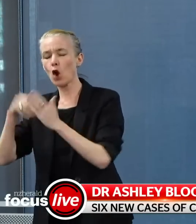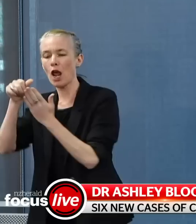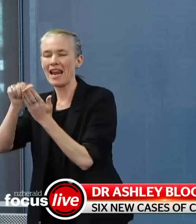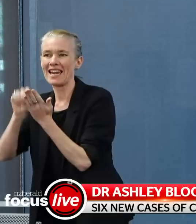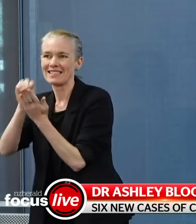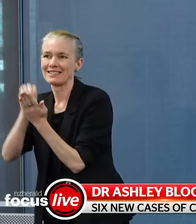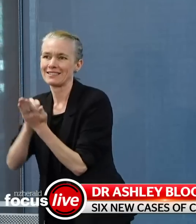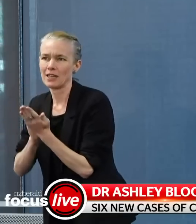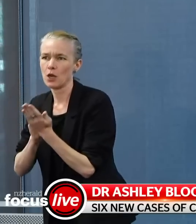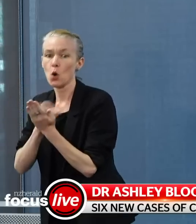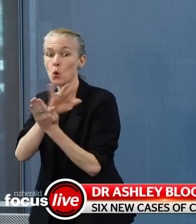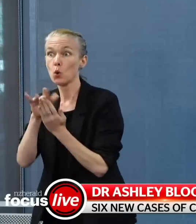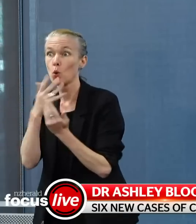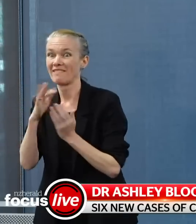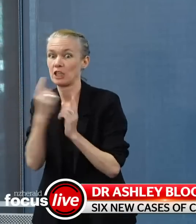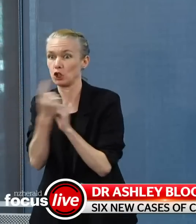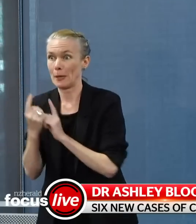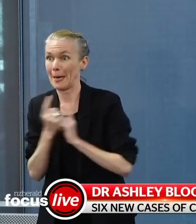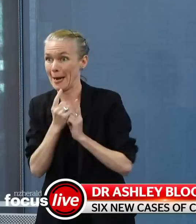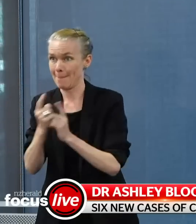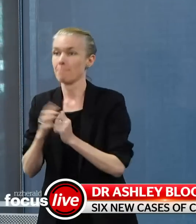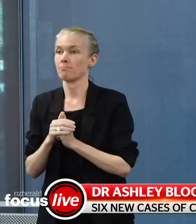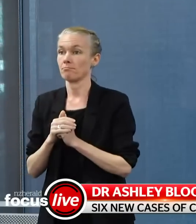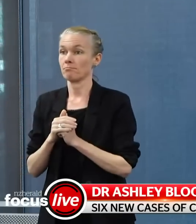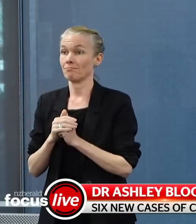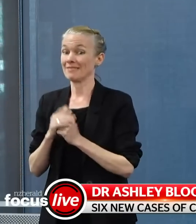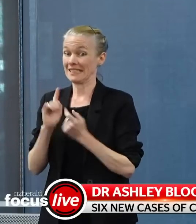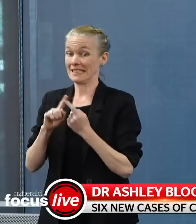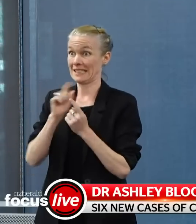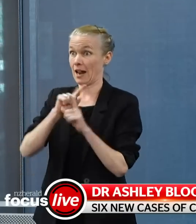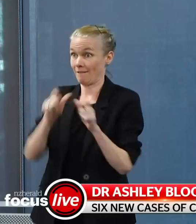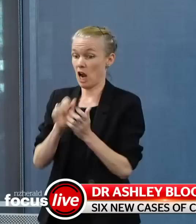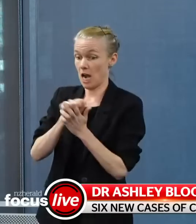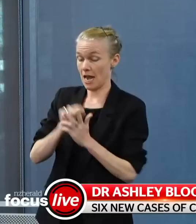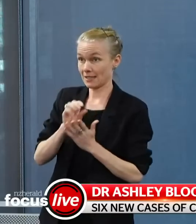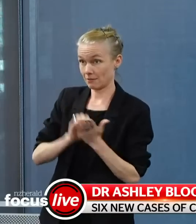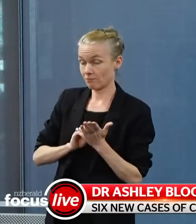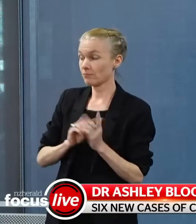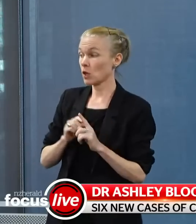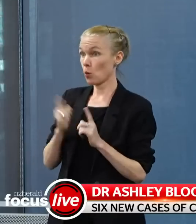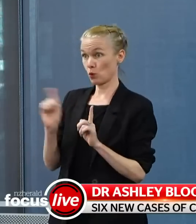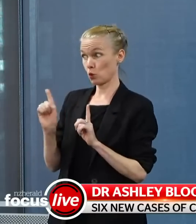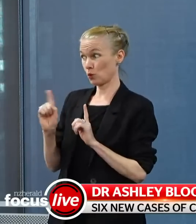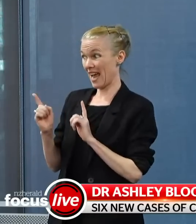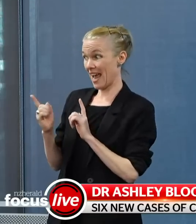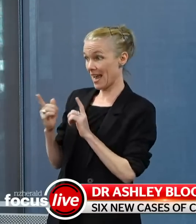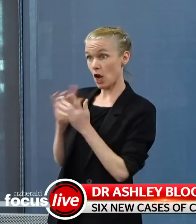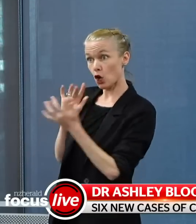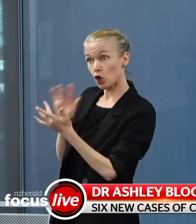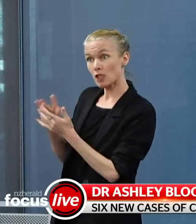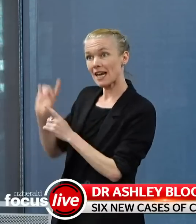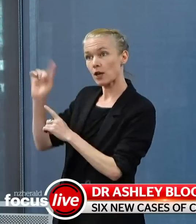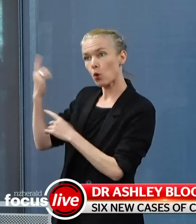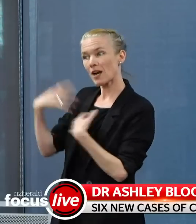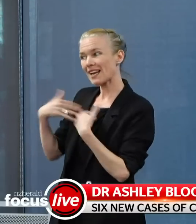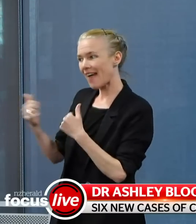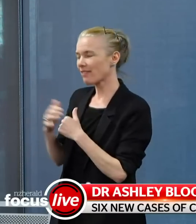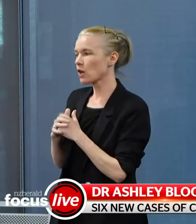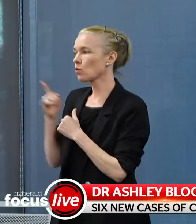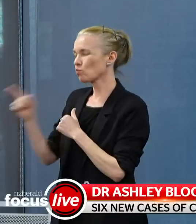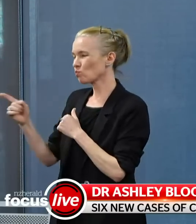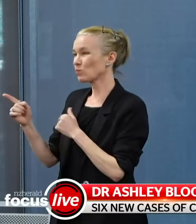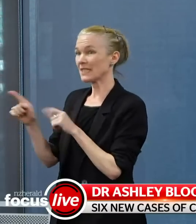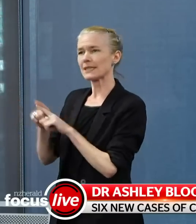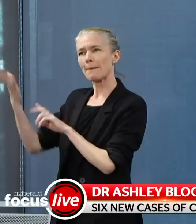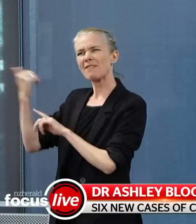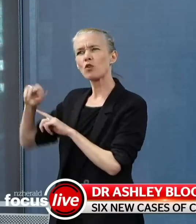Public Health today, we've advised that actually, as we did with Mount Alma Grammar, that we test all members of that school community,